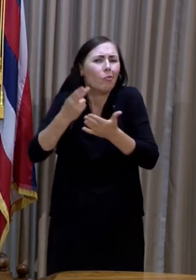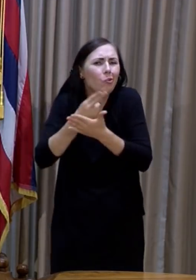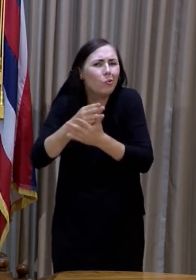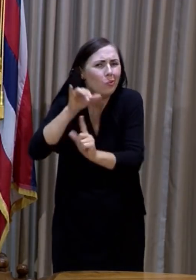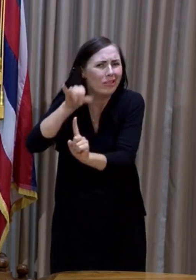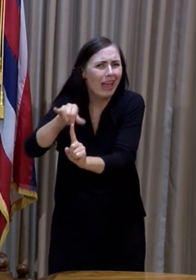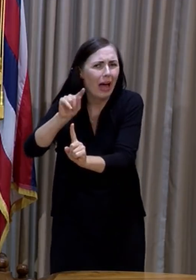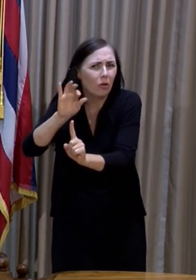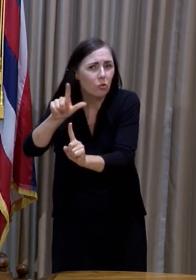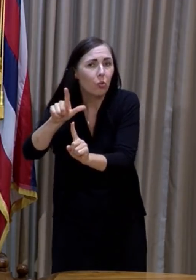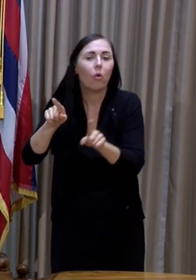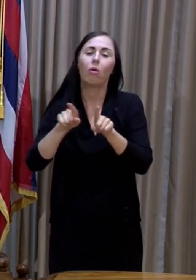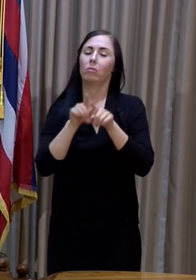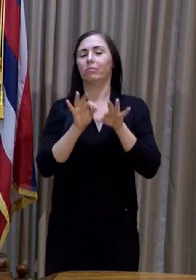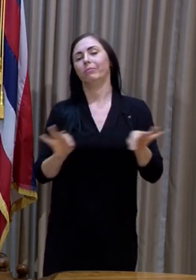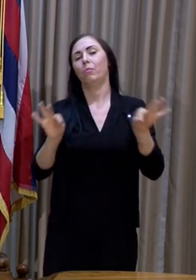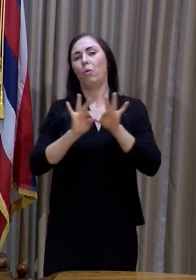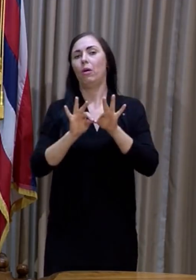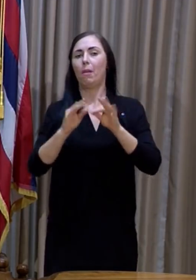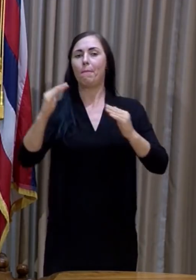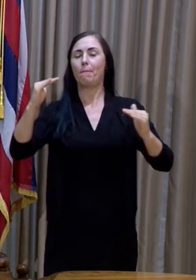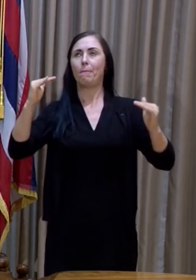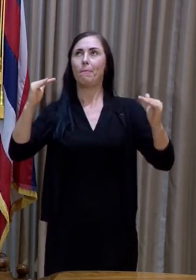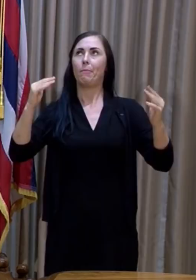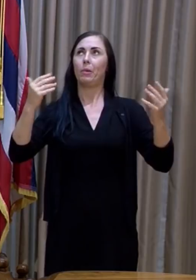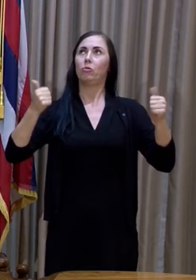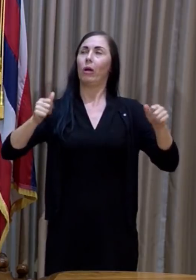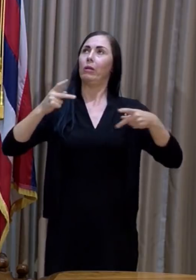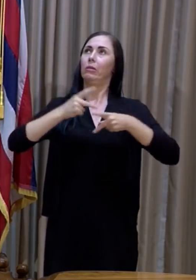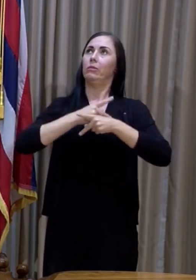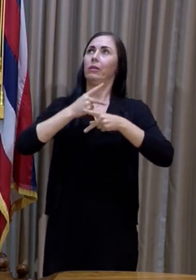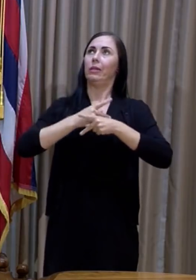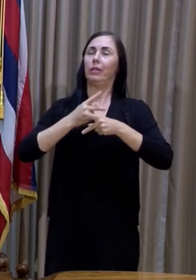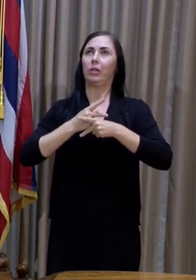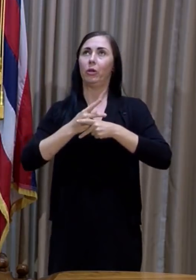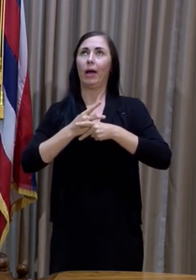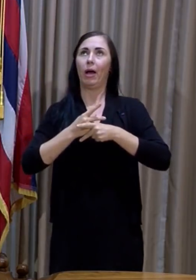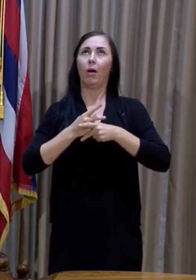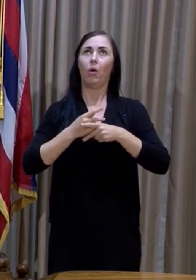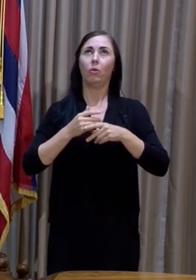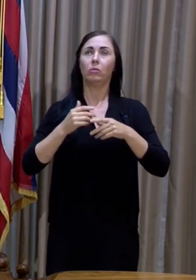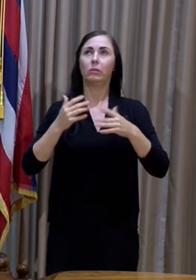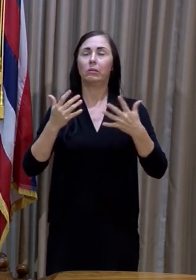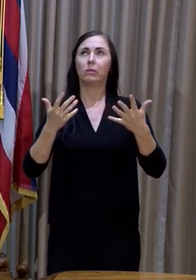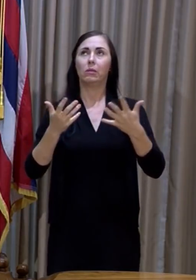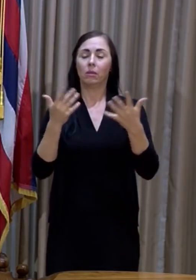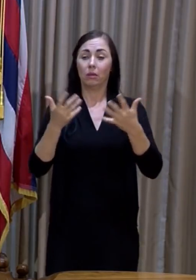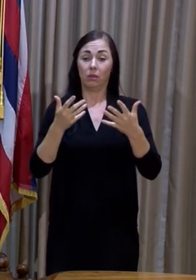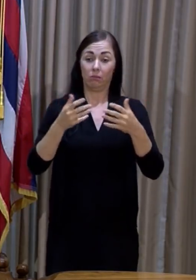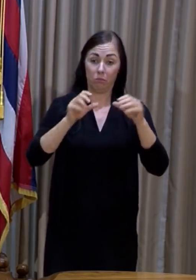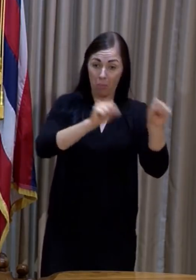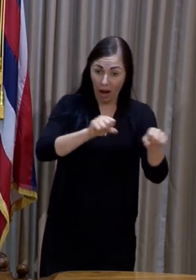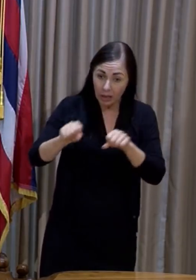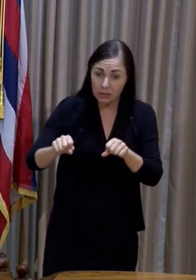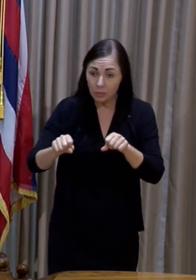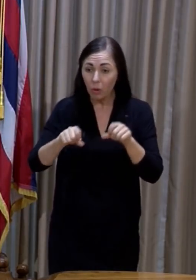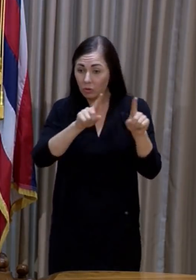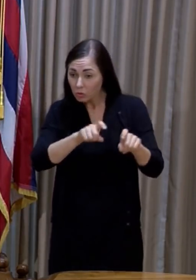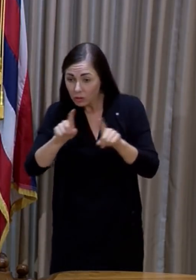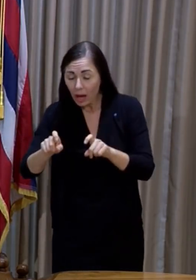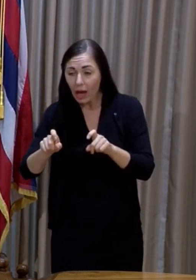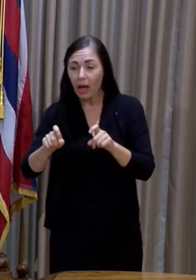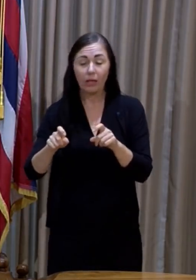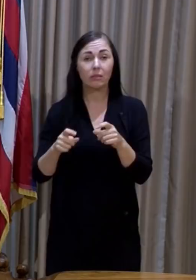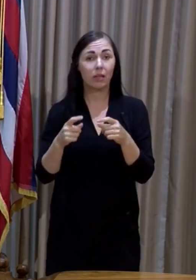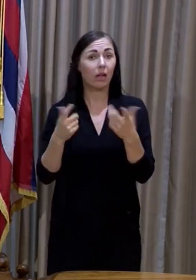And it's also a balancing act in terms of the logistics of it and the feasibility. Certainly an antigen test, if you